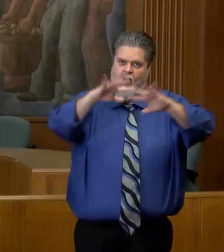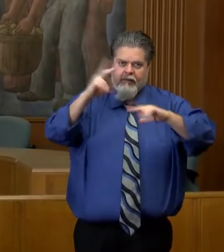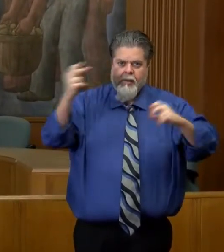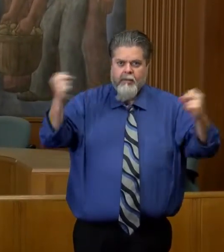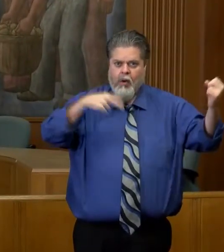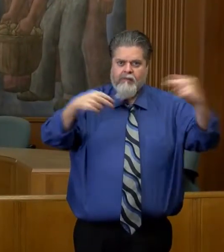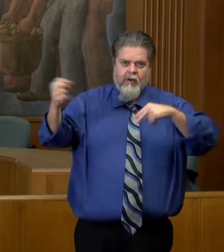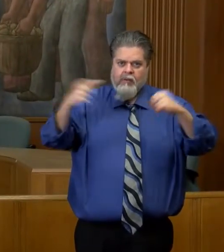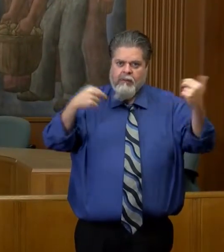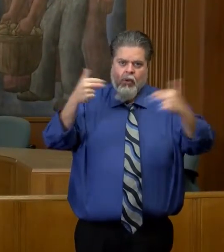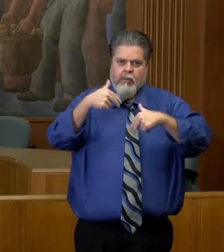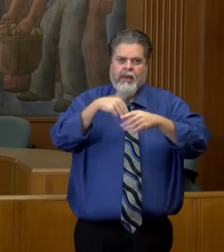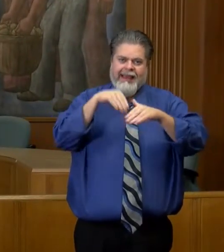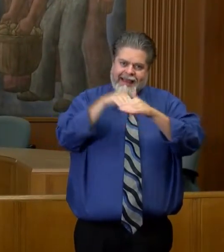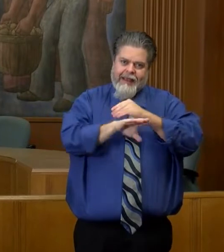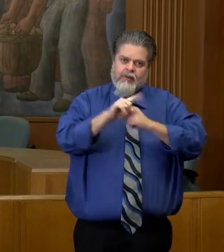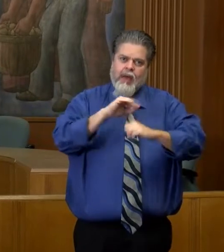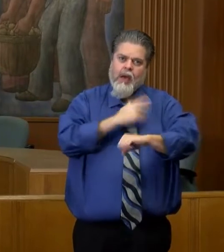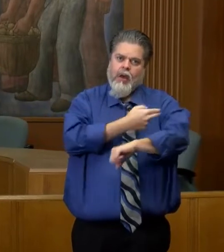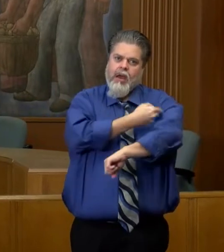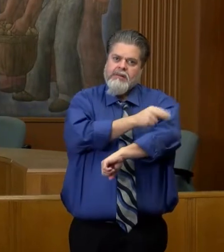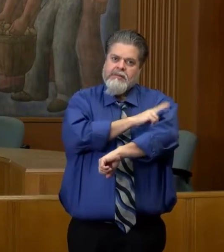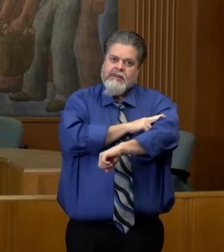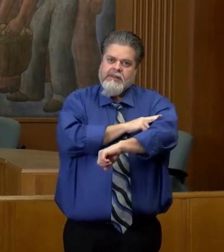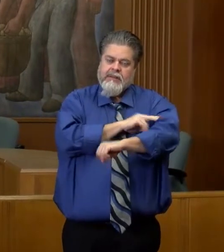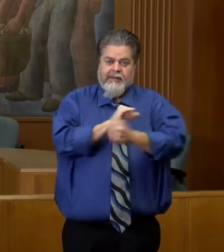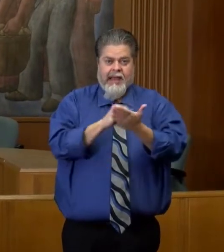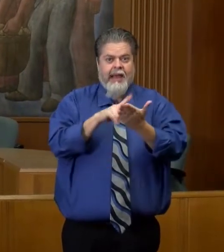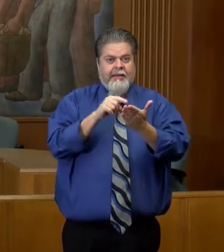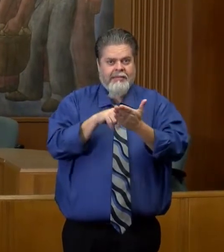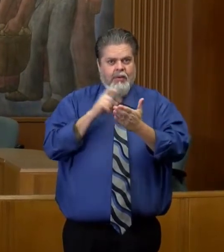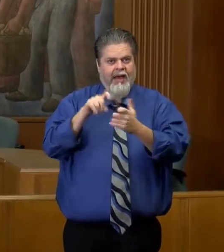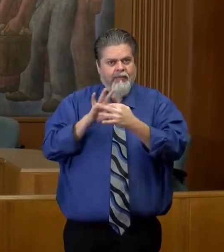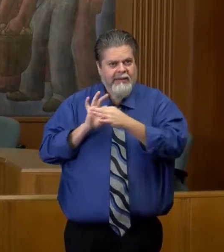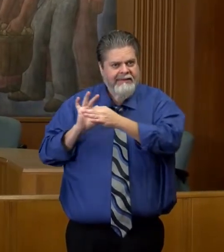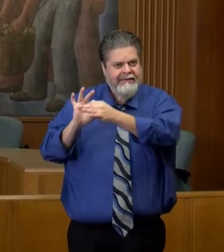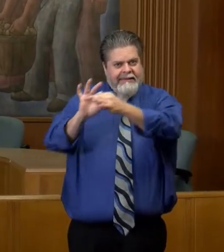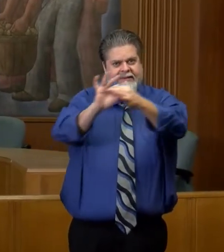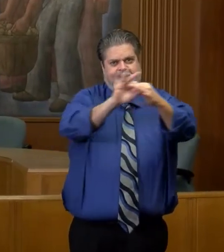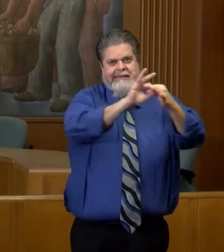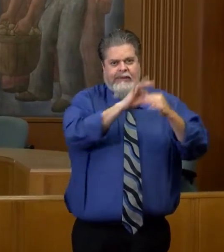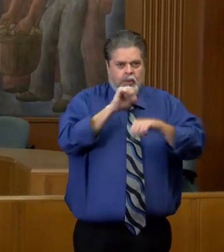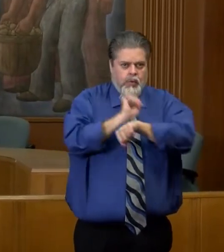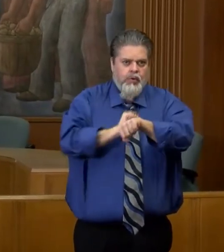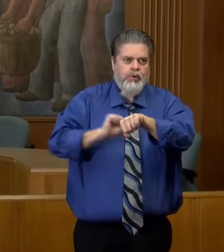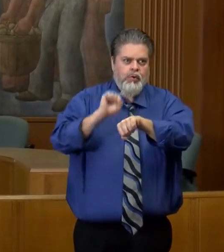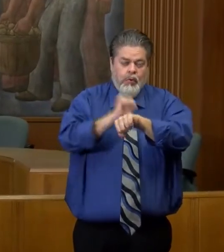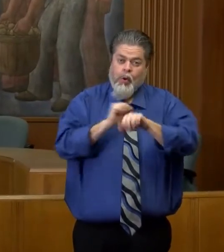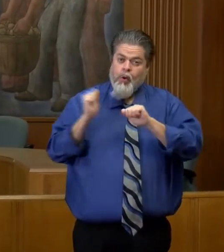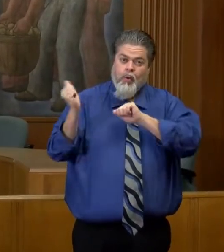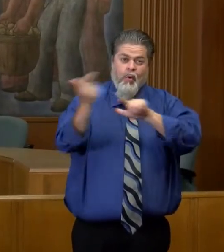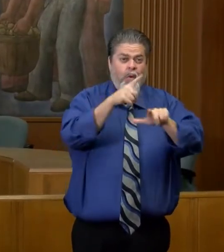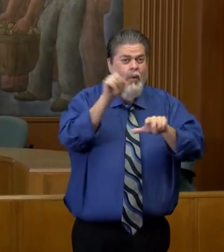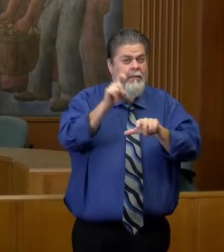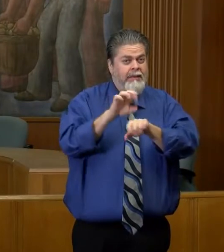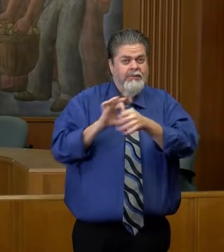This reinforces that there's a level of diligence across this region that we need right now.